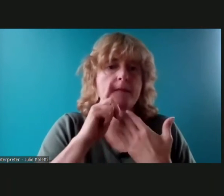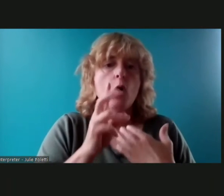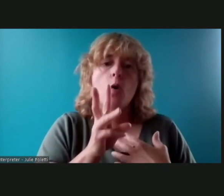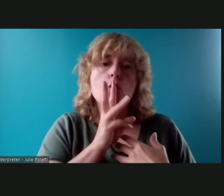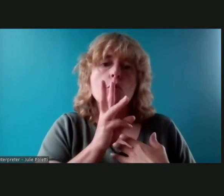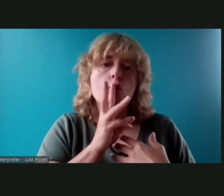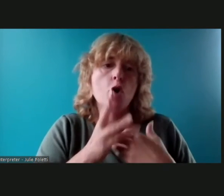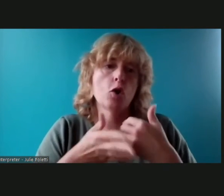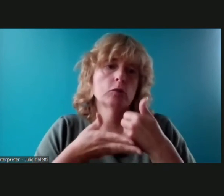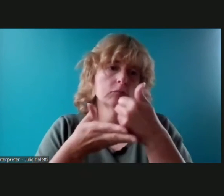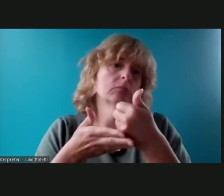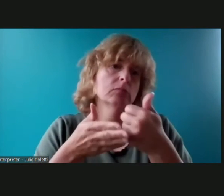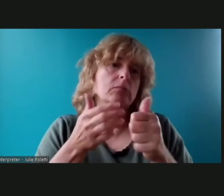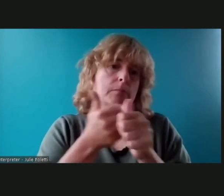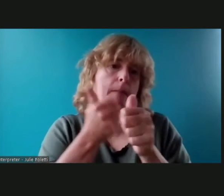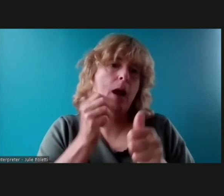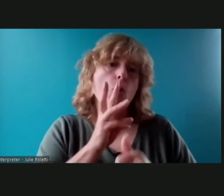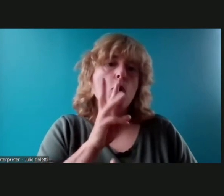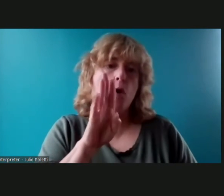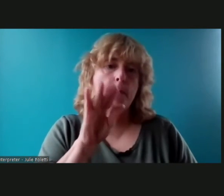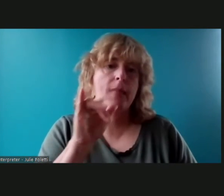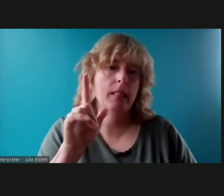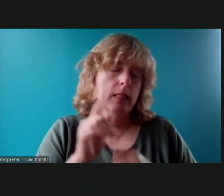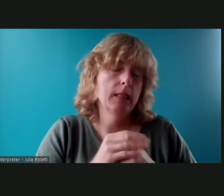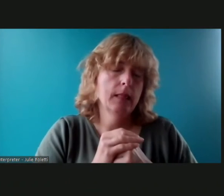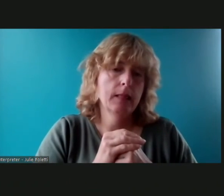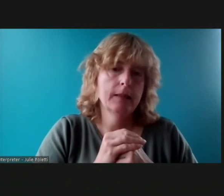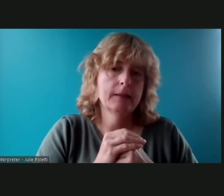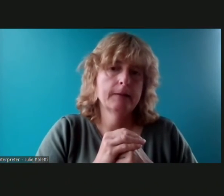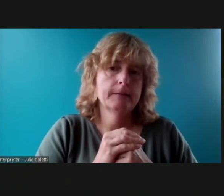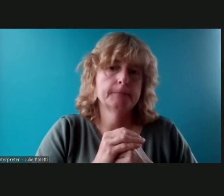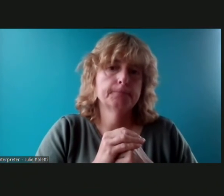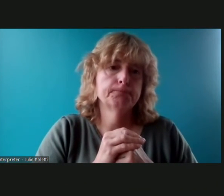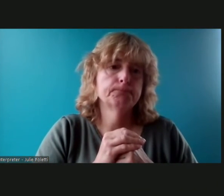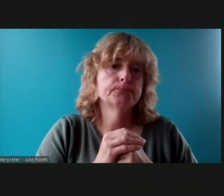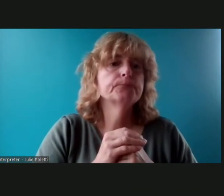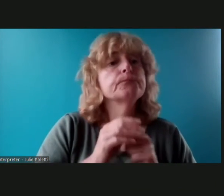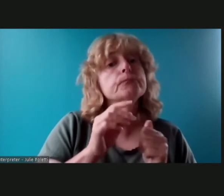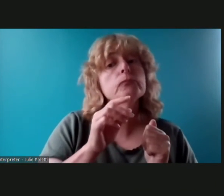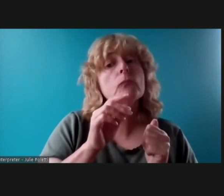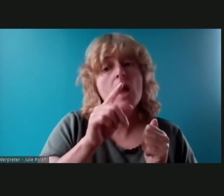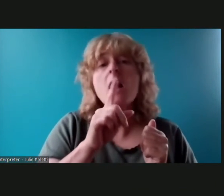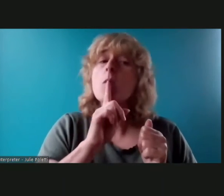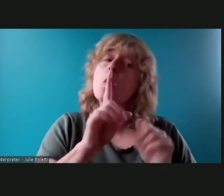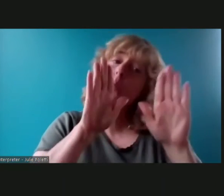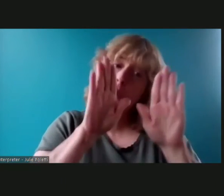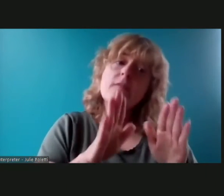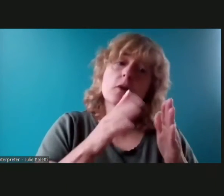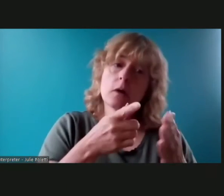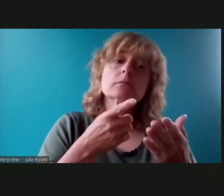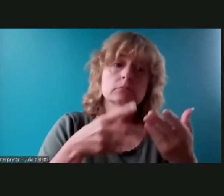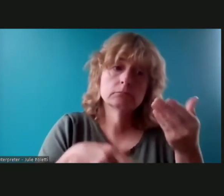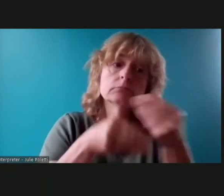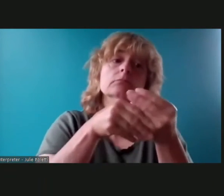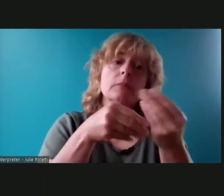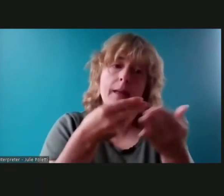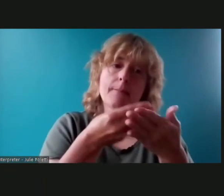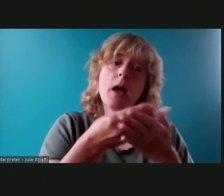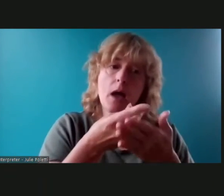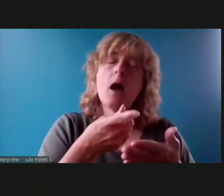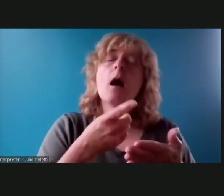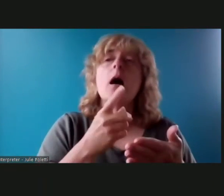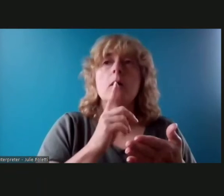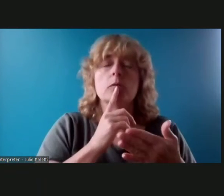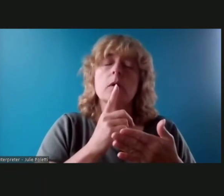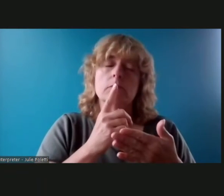go ahead sorry yeah so i just went to me um so it's wonderful about the additional dollars and so there's